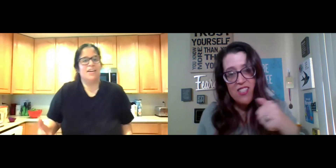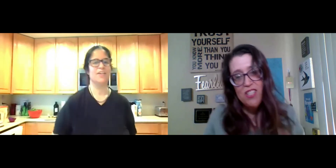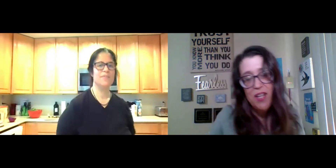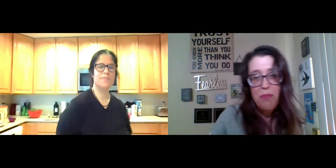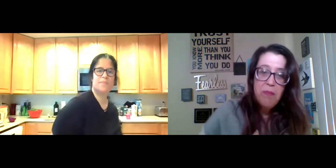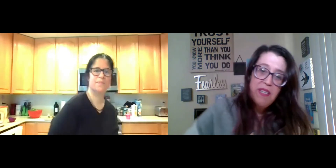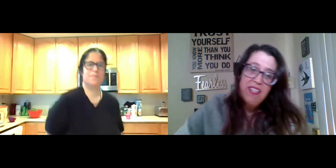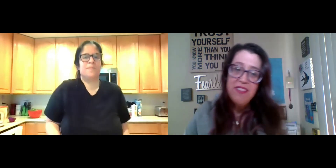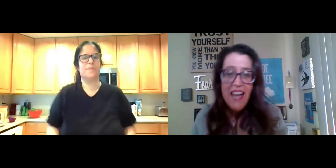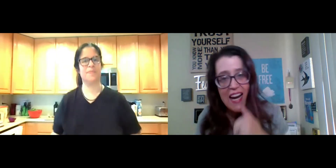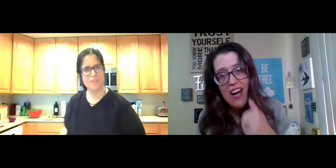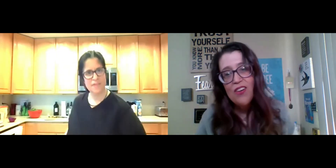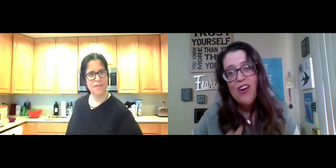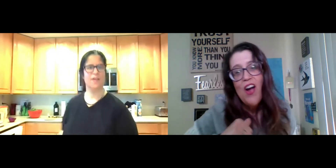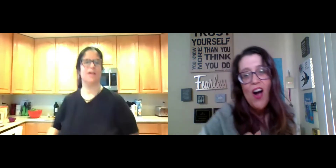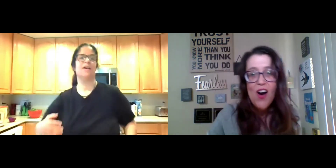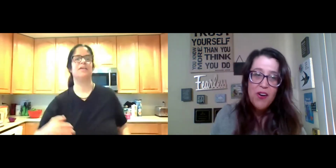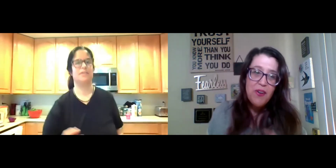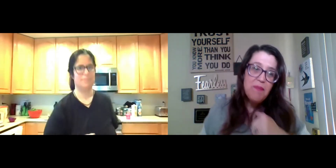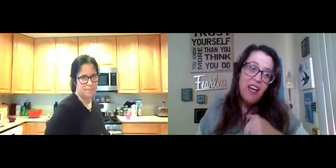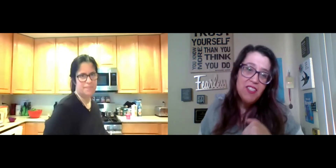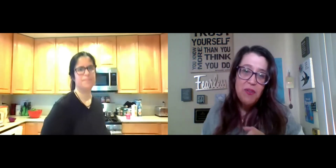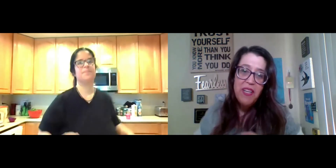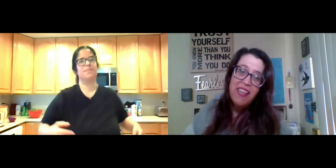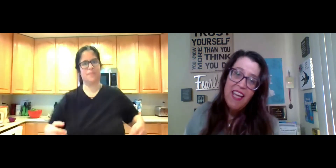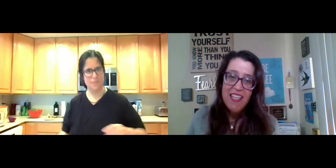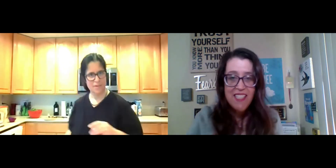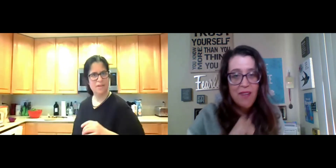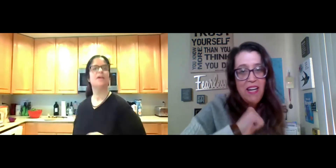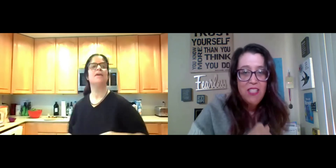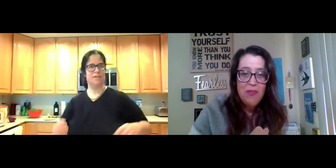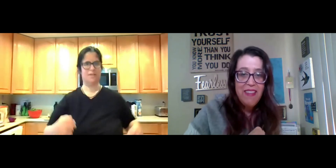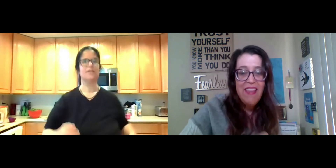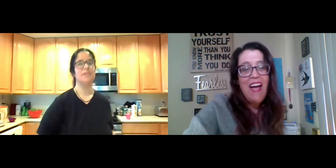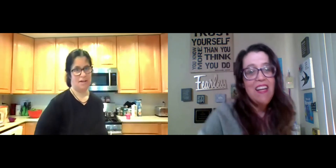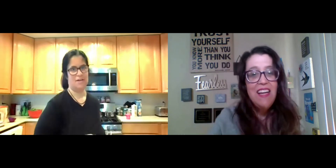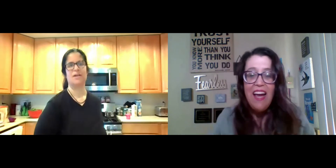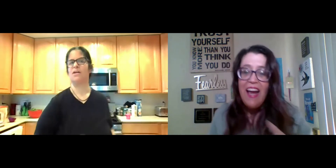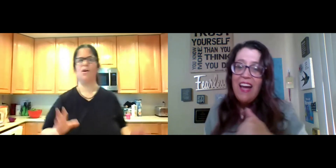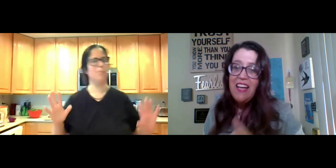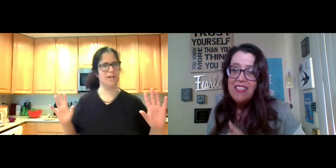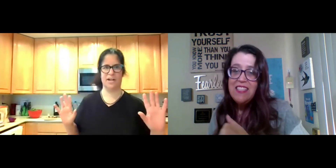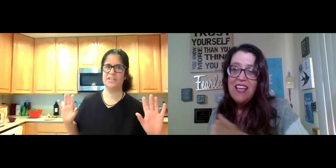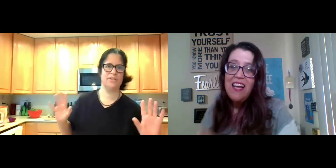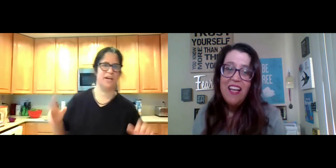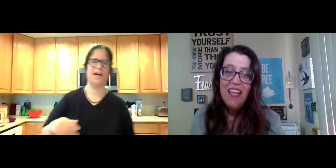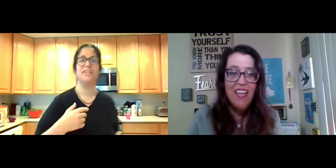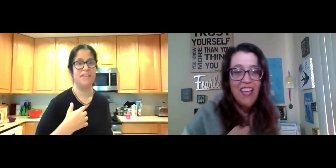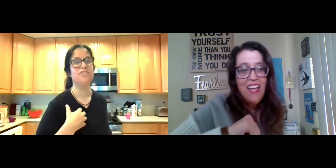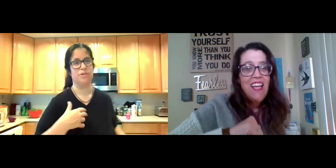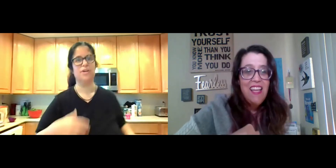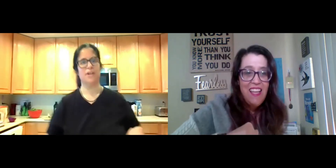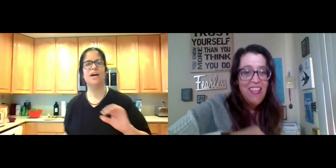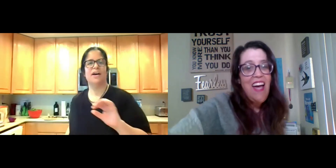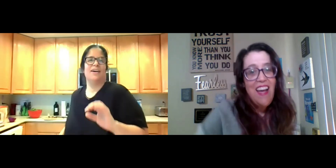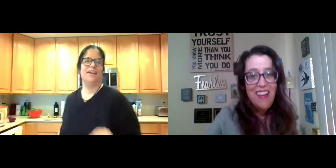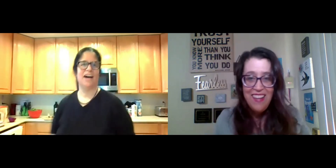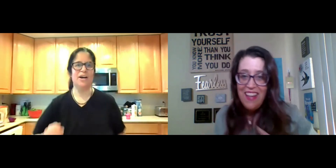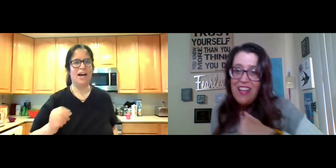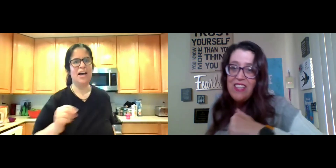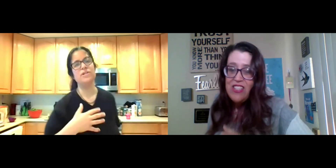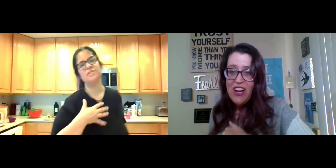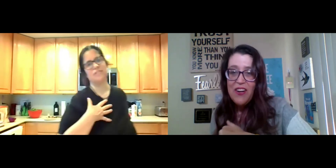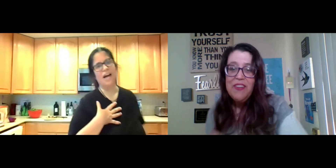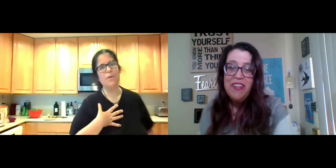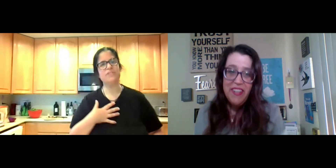I prefer to put myself down. Oh, I'm not doing this. I'm not doing that. I did that too. Yeah.